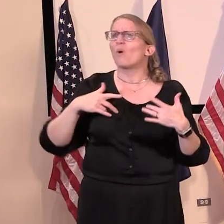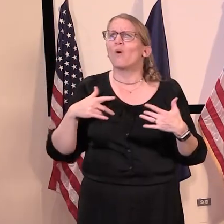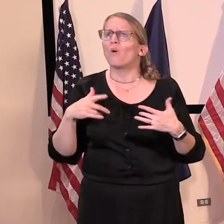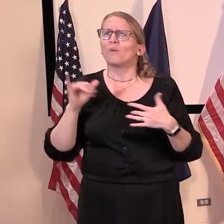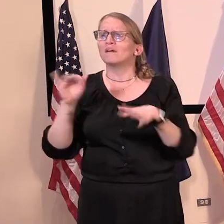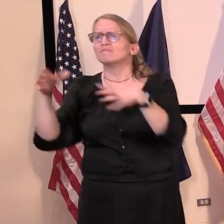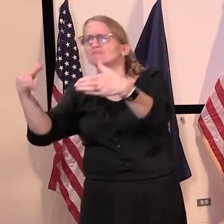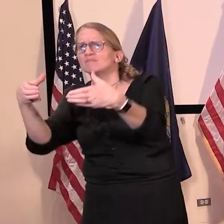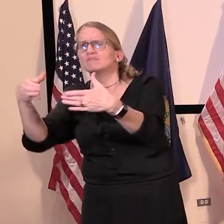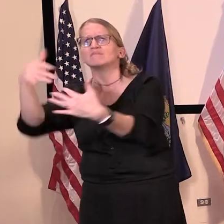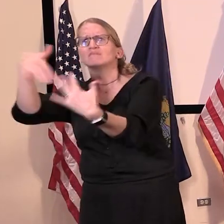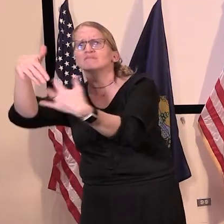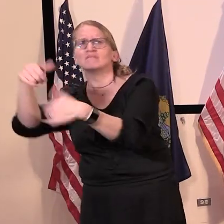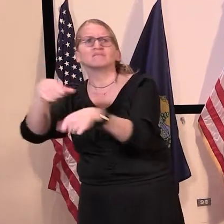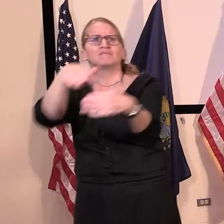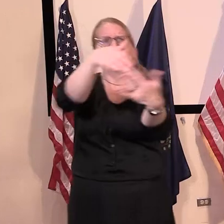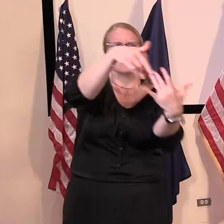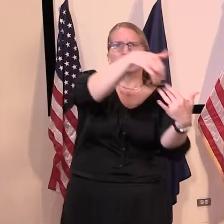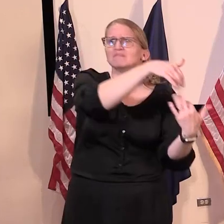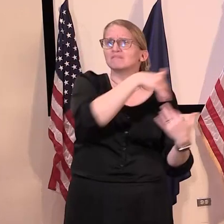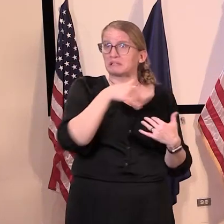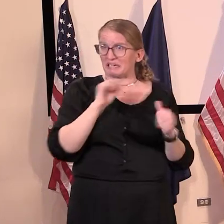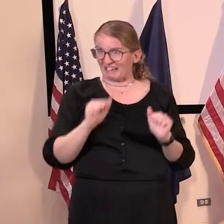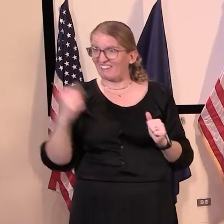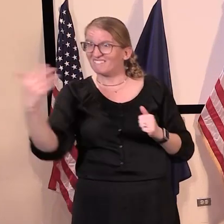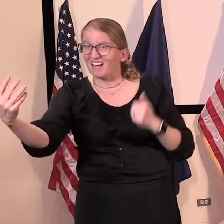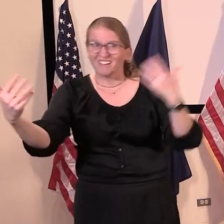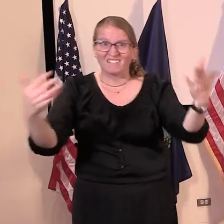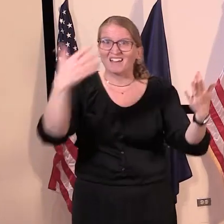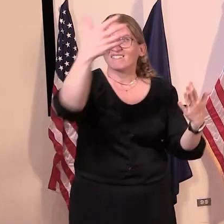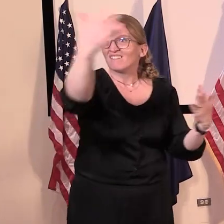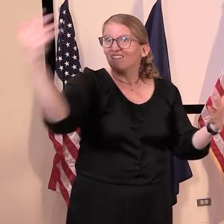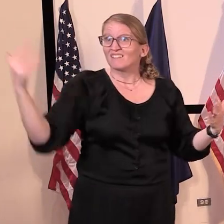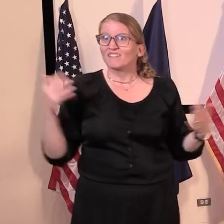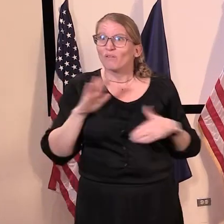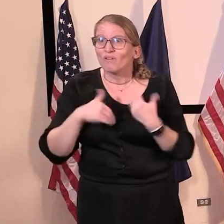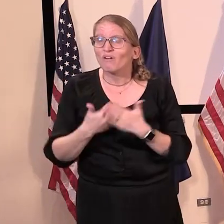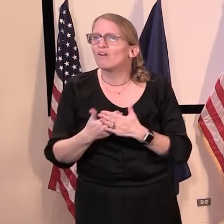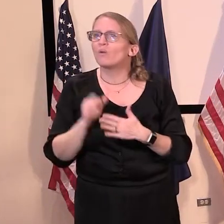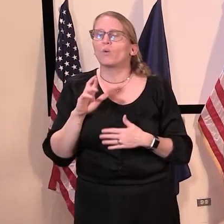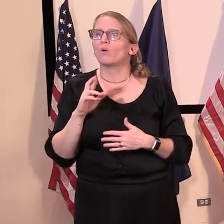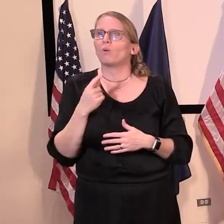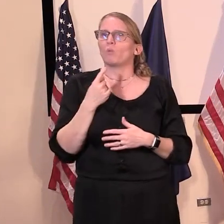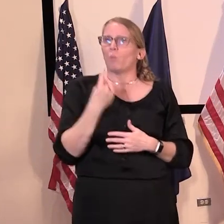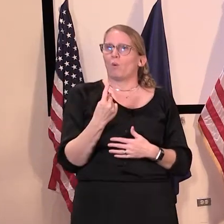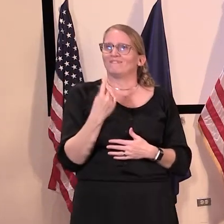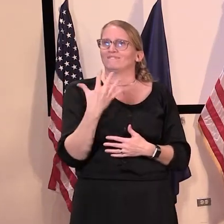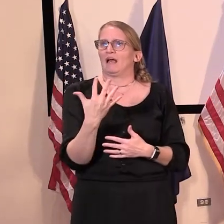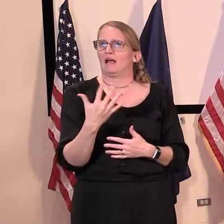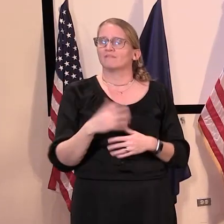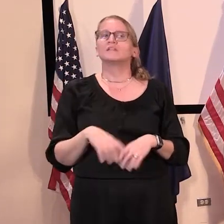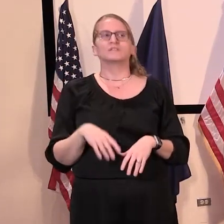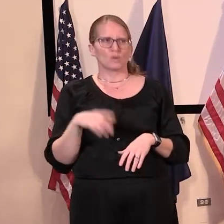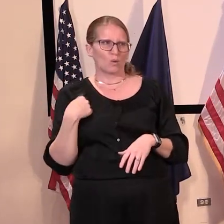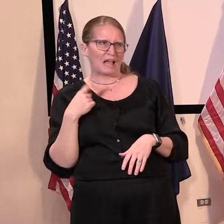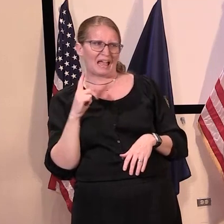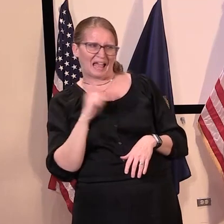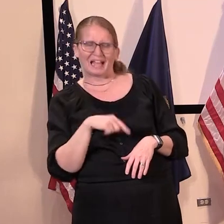just give a little more detail? Yeah, I'm going to ask Secretary Curley, uh, to give that, um, explanation because I believe it's in the guidance.